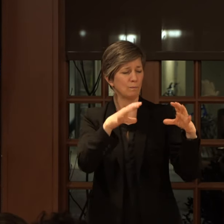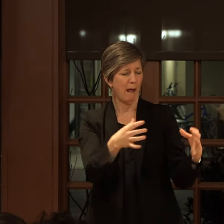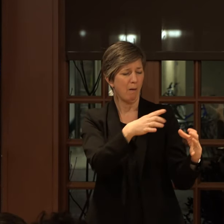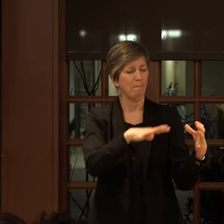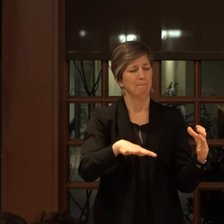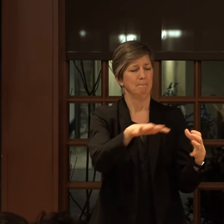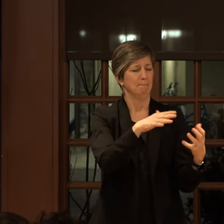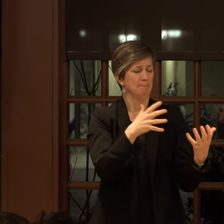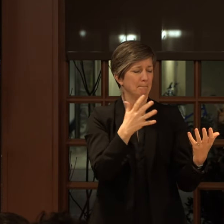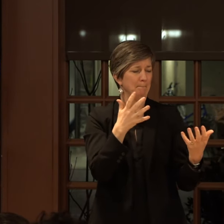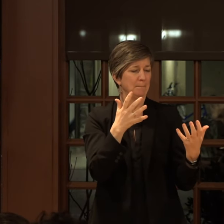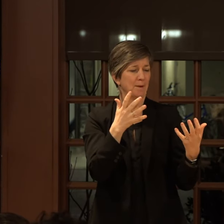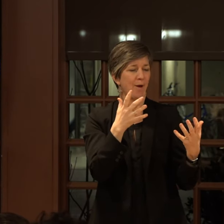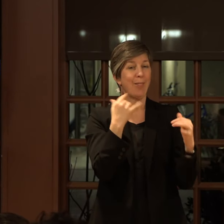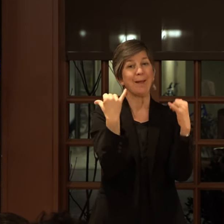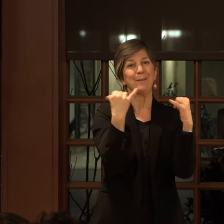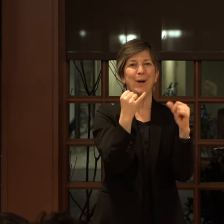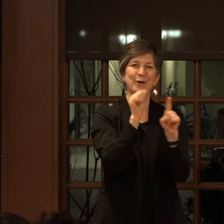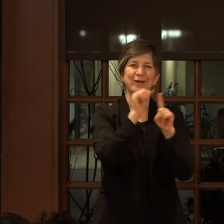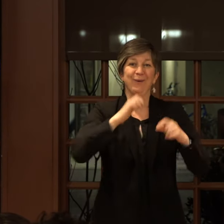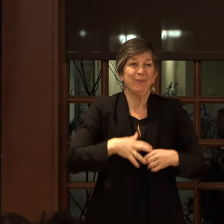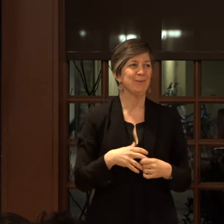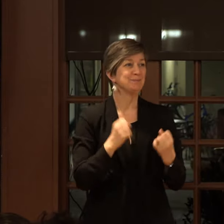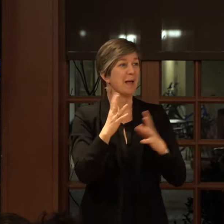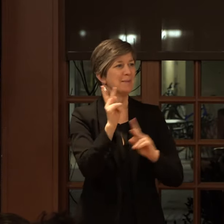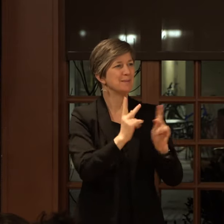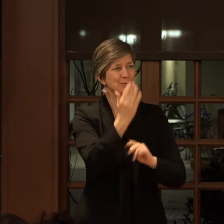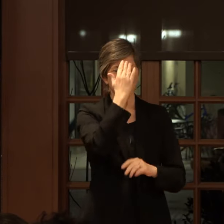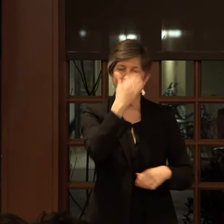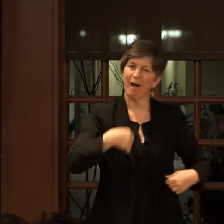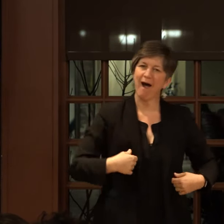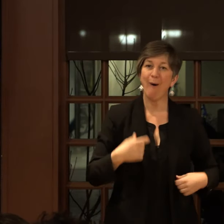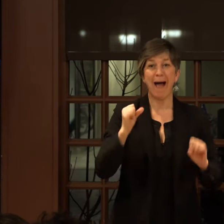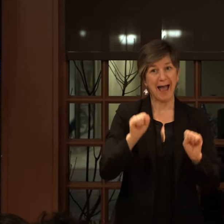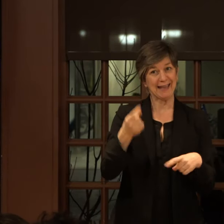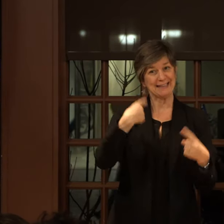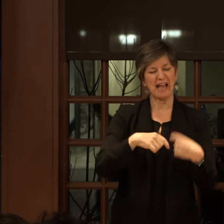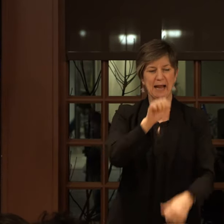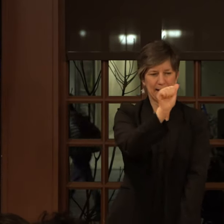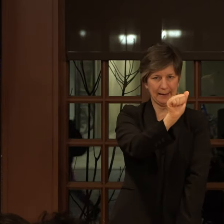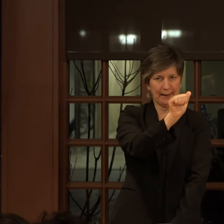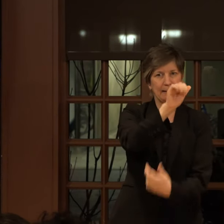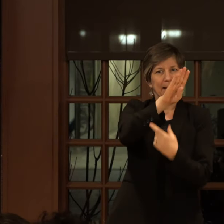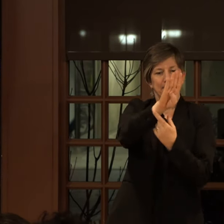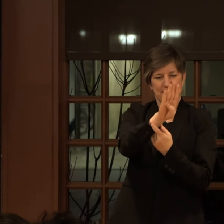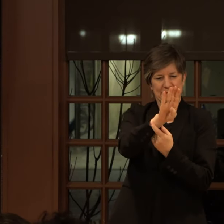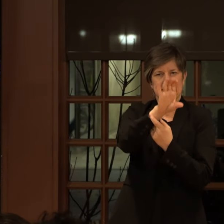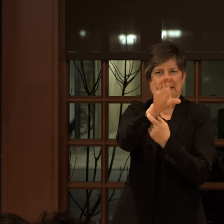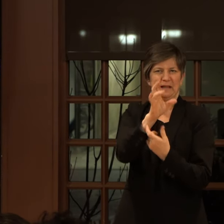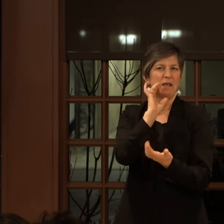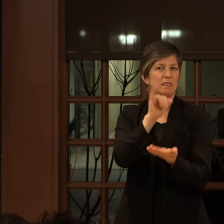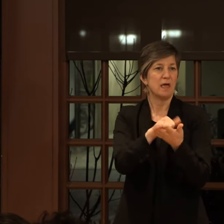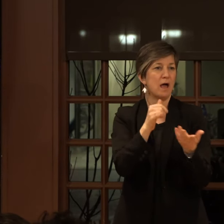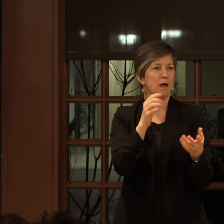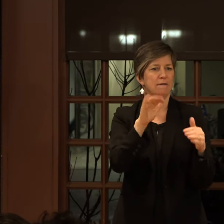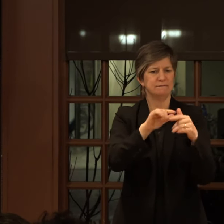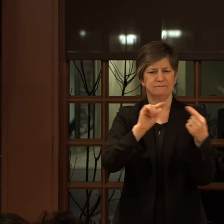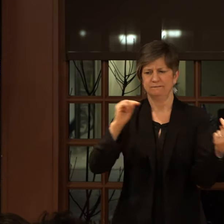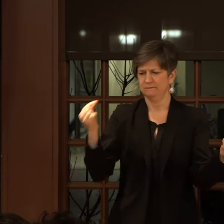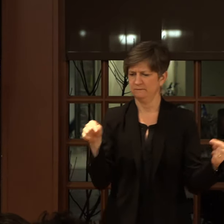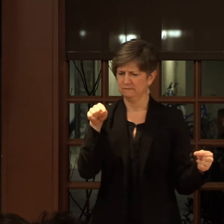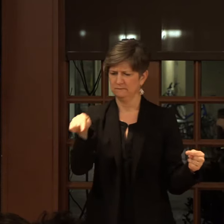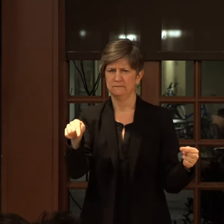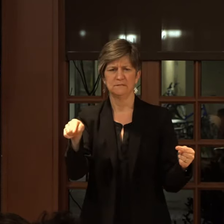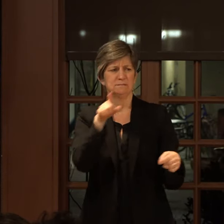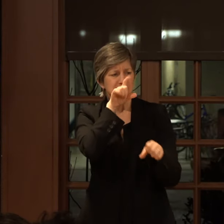party trick, right? Like, how many people do you know that know, you know, the alphabet in ASL? Versus very,